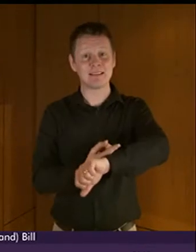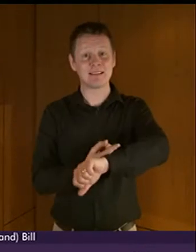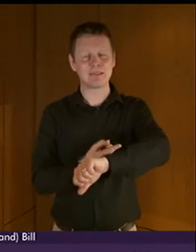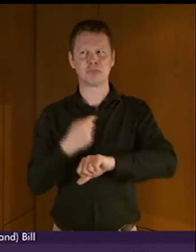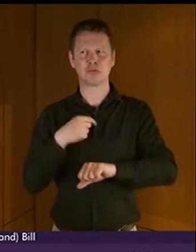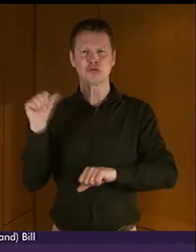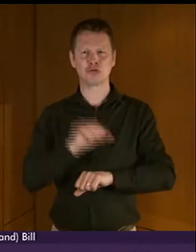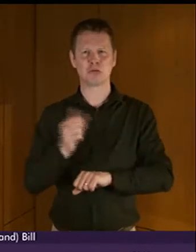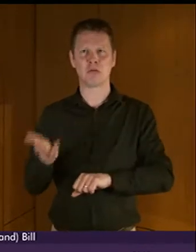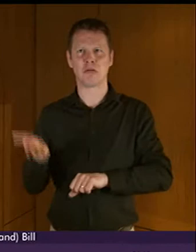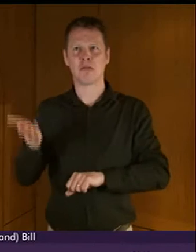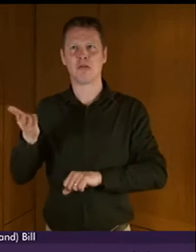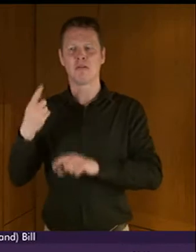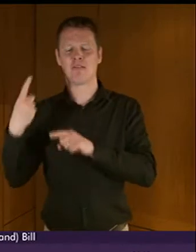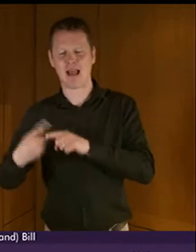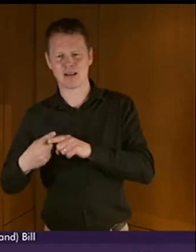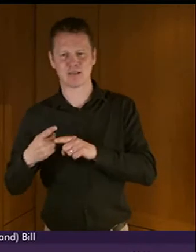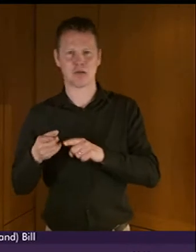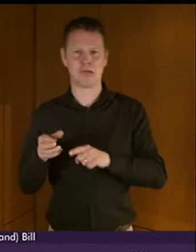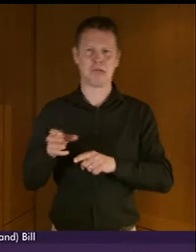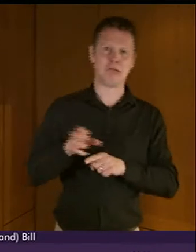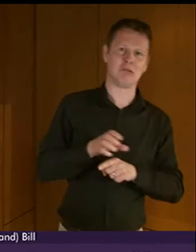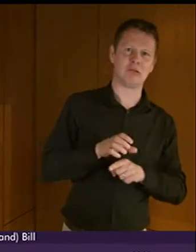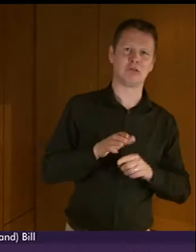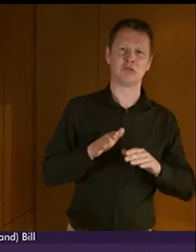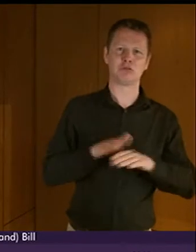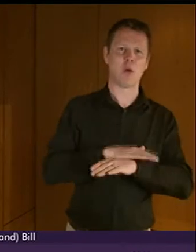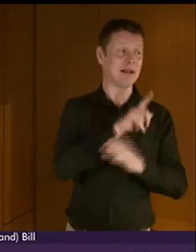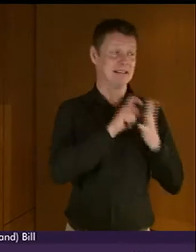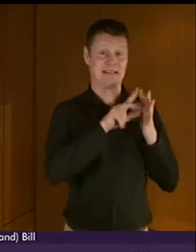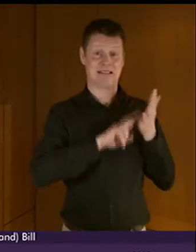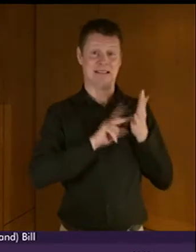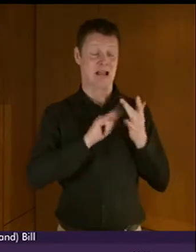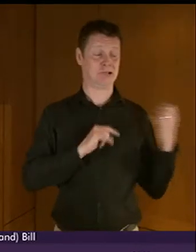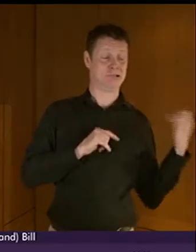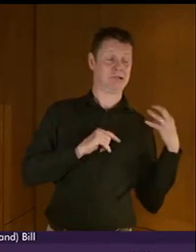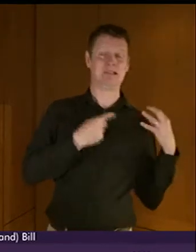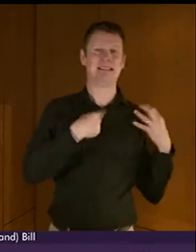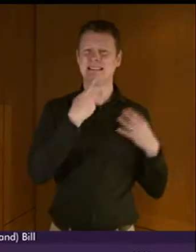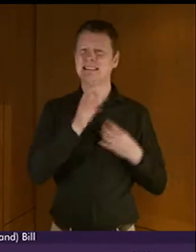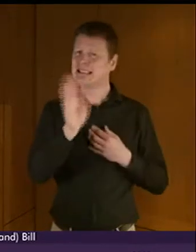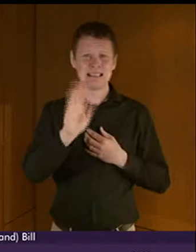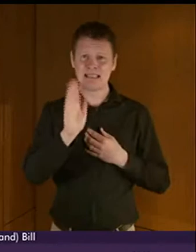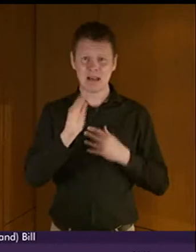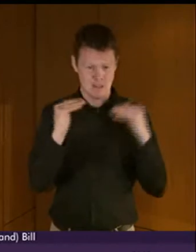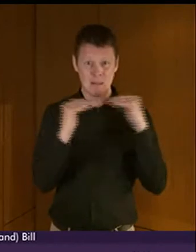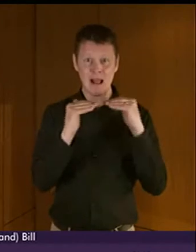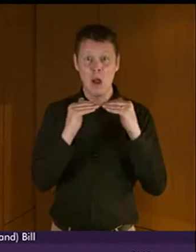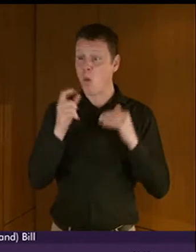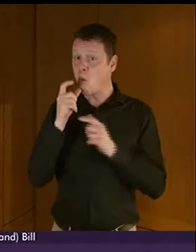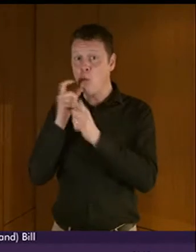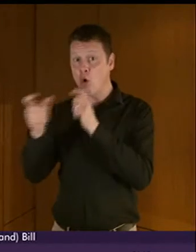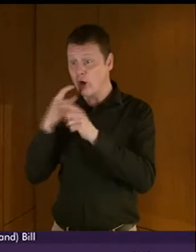of course, as Dennis, in a little aside a minute or two ago, explained to me, there isn't an exact map of words between the languages.